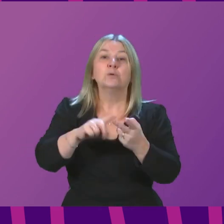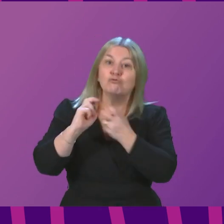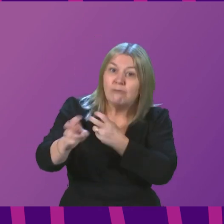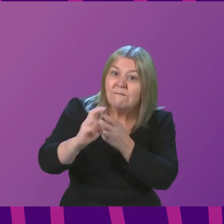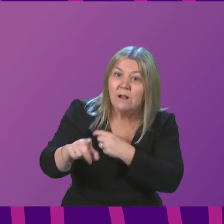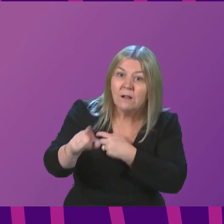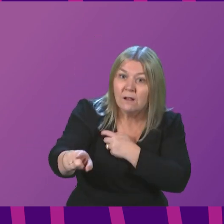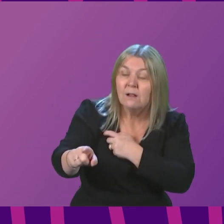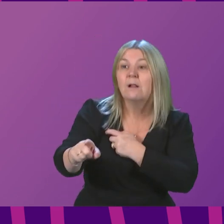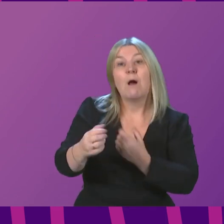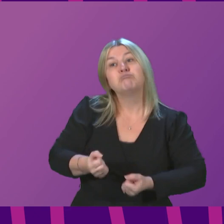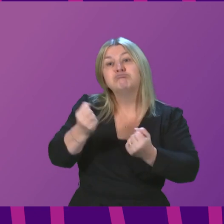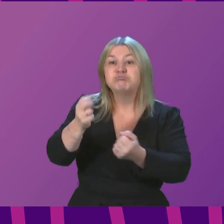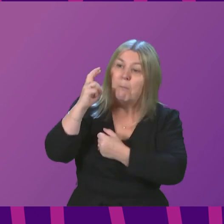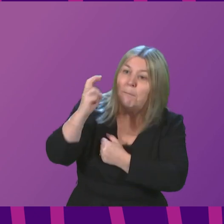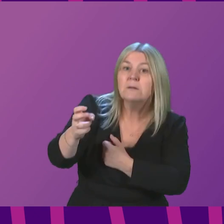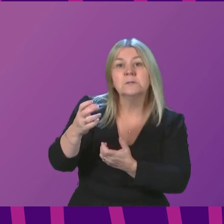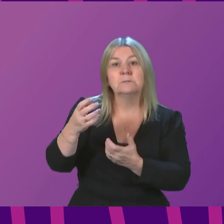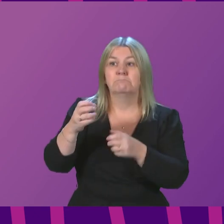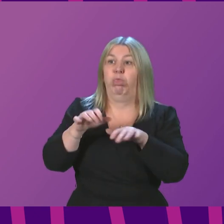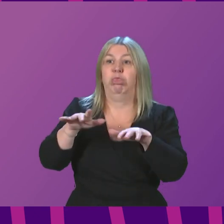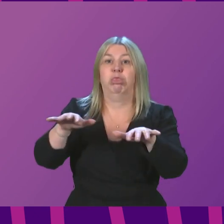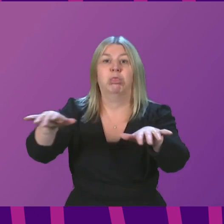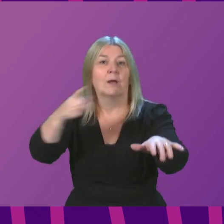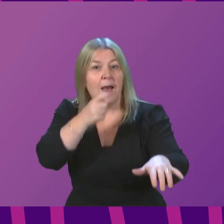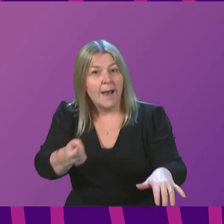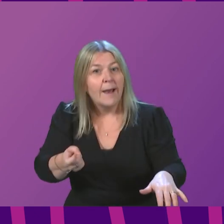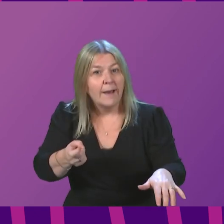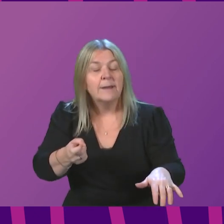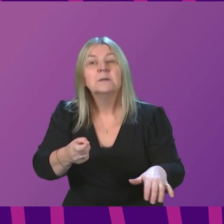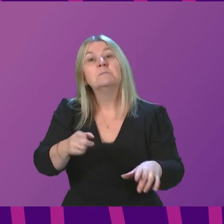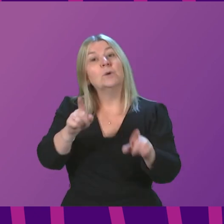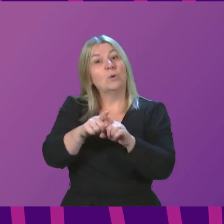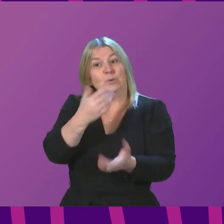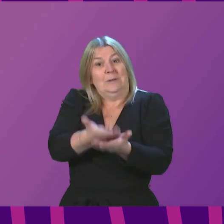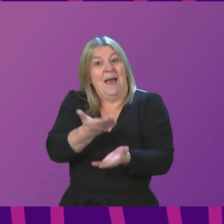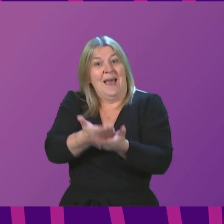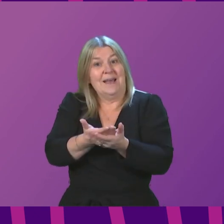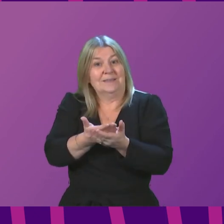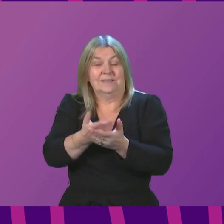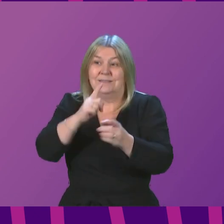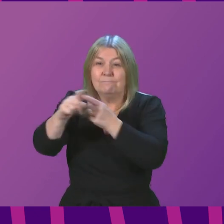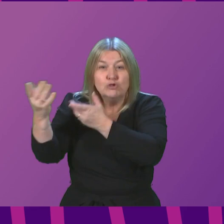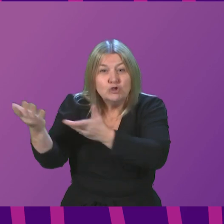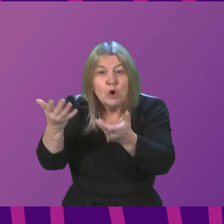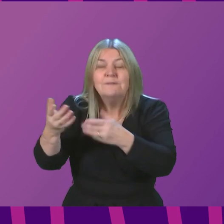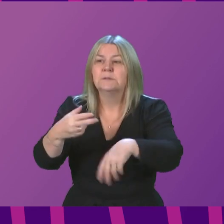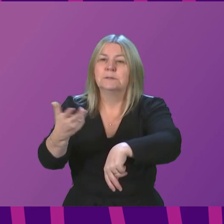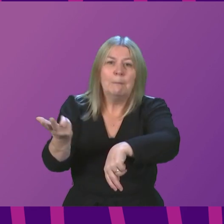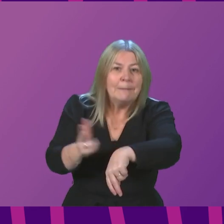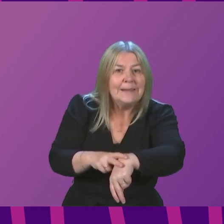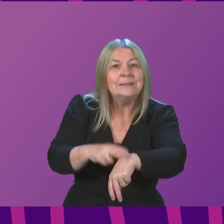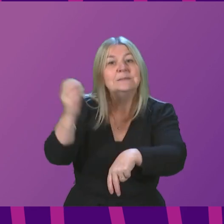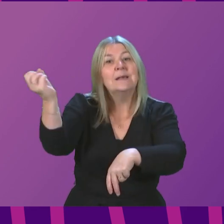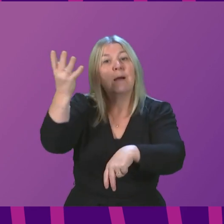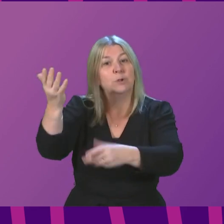and from such events. Thirdly, they do place significant demands on emergency services such as the police and the ambulance